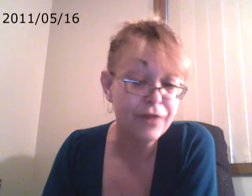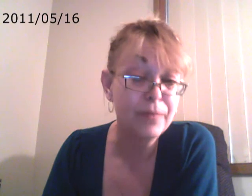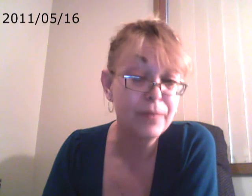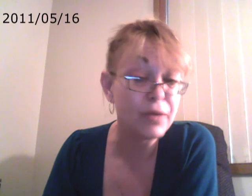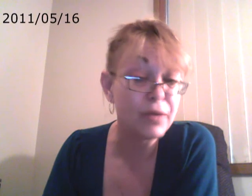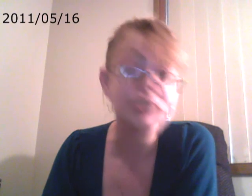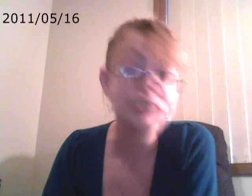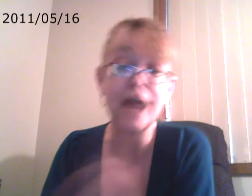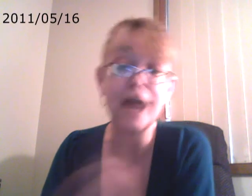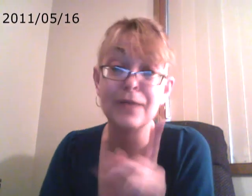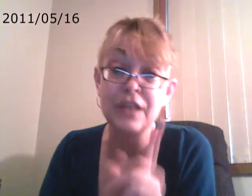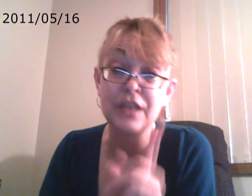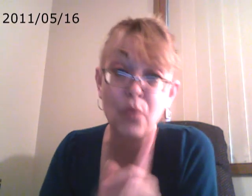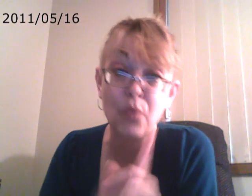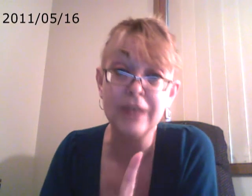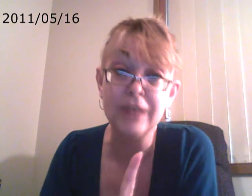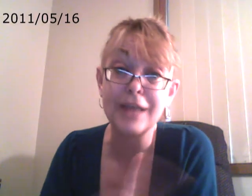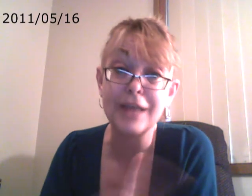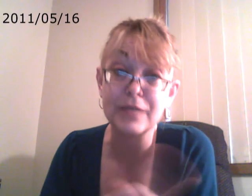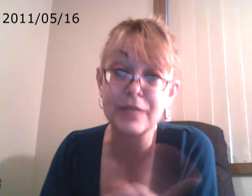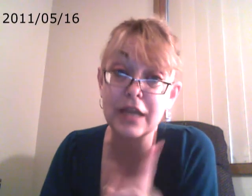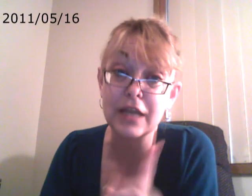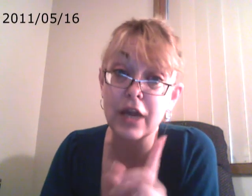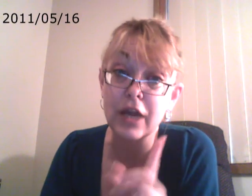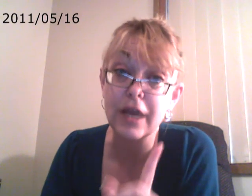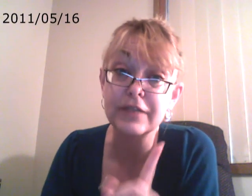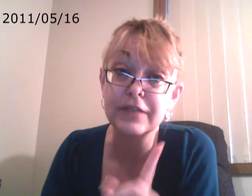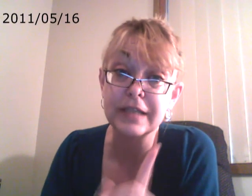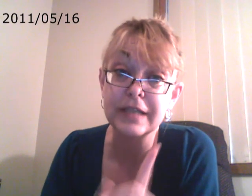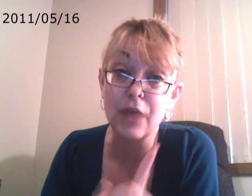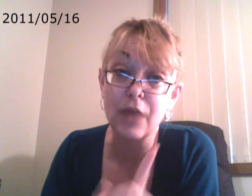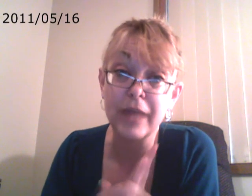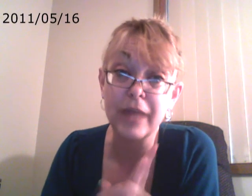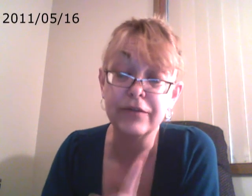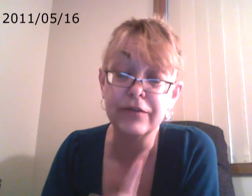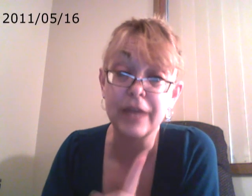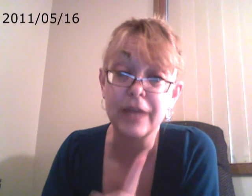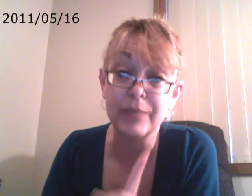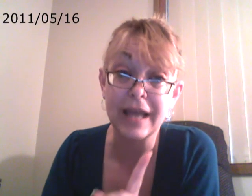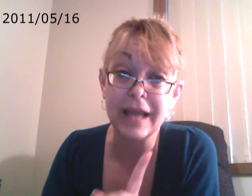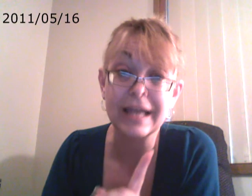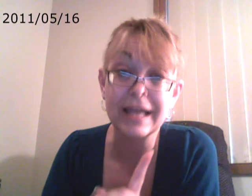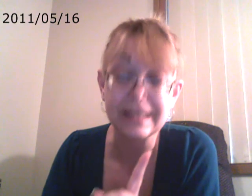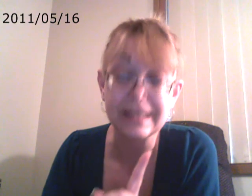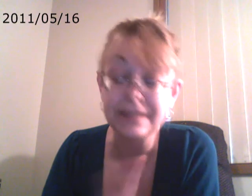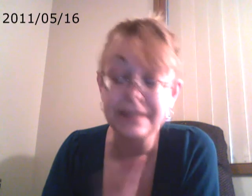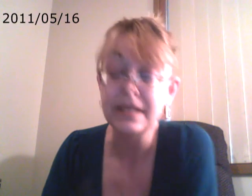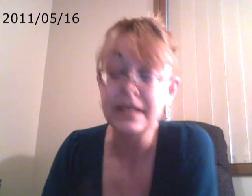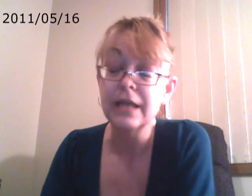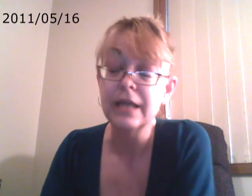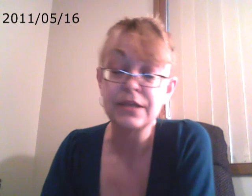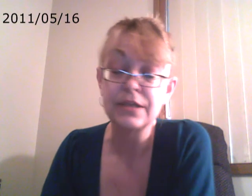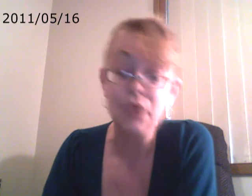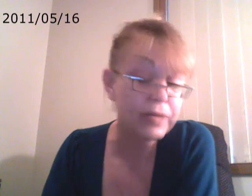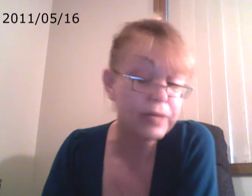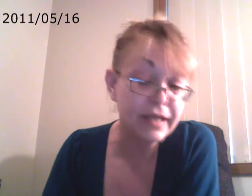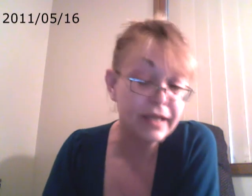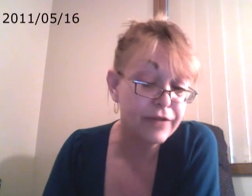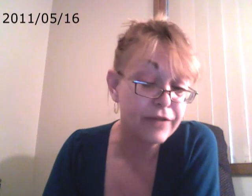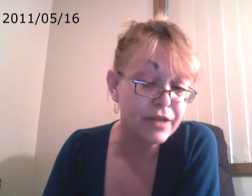depression, I was there once. I was there enough to see how painful and black that is. So nobody can ever tell